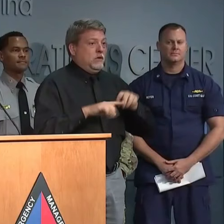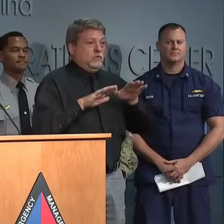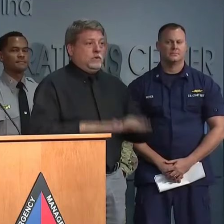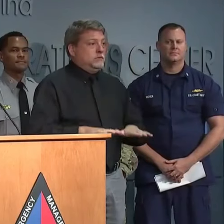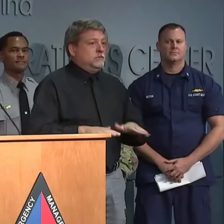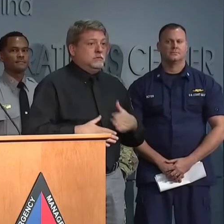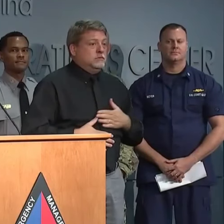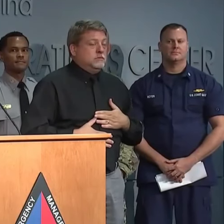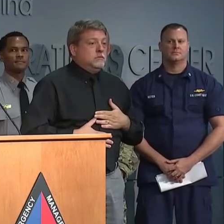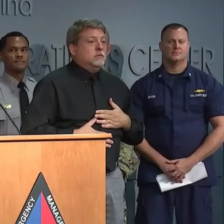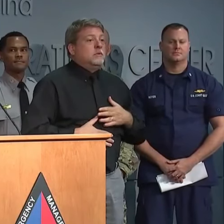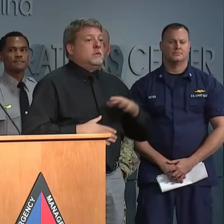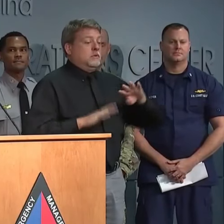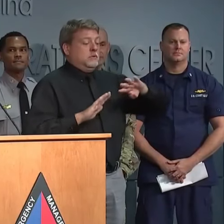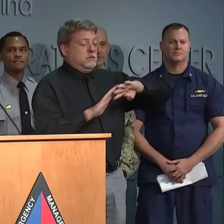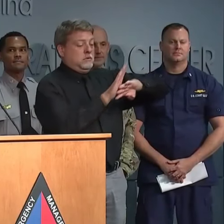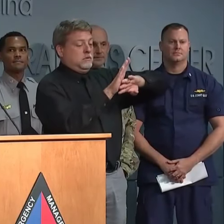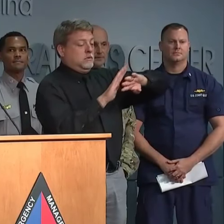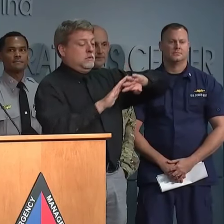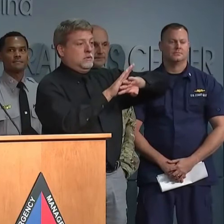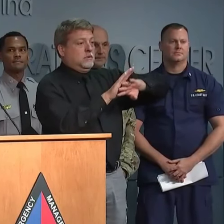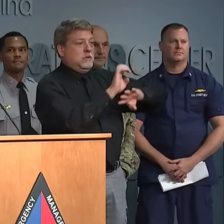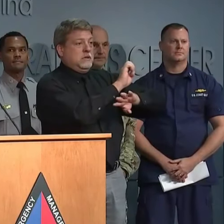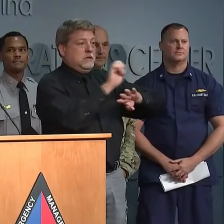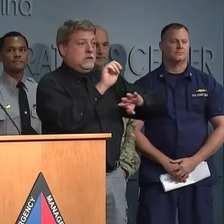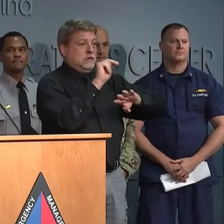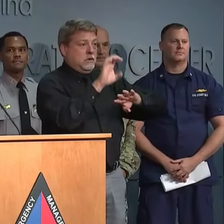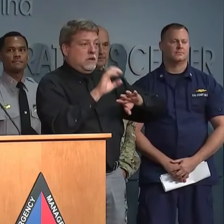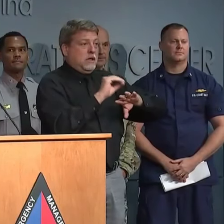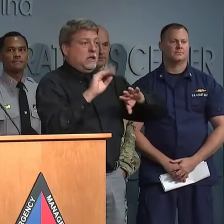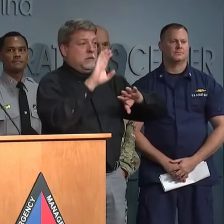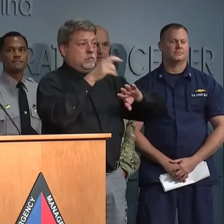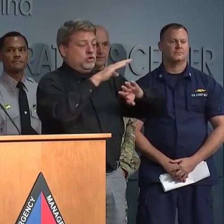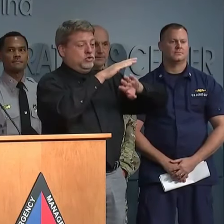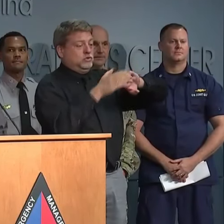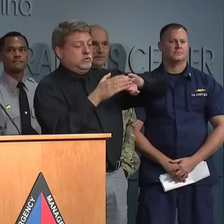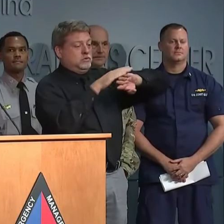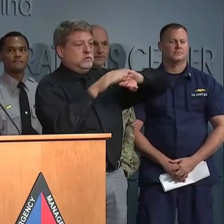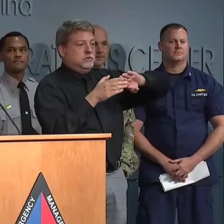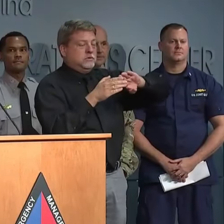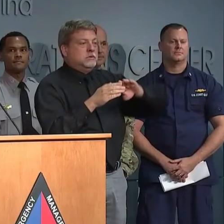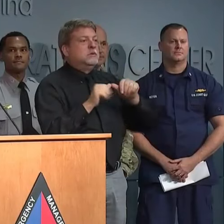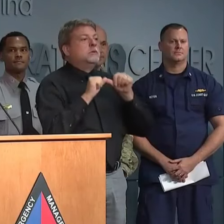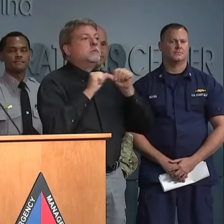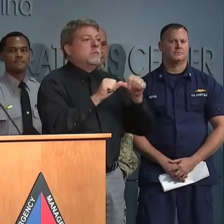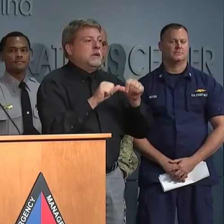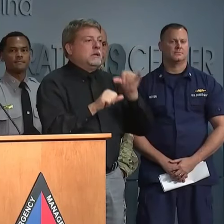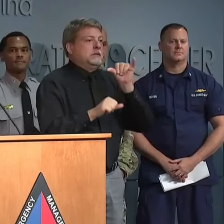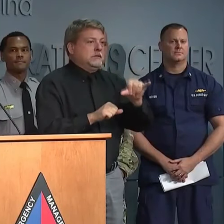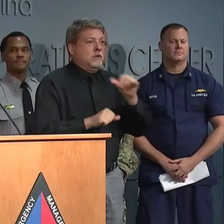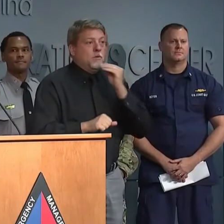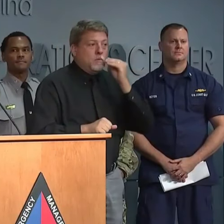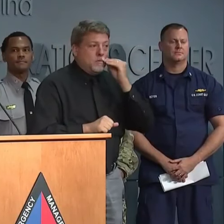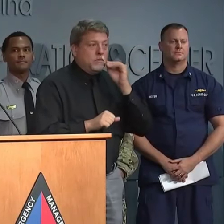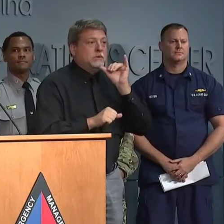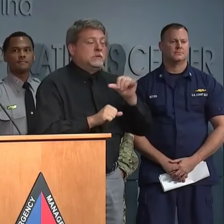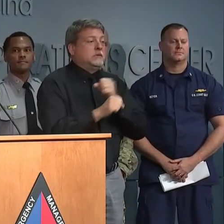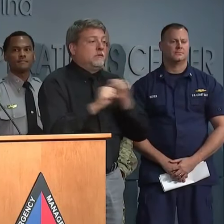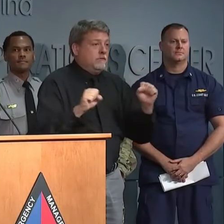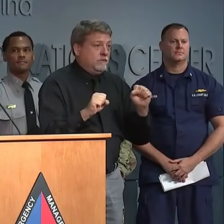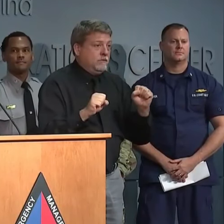northeastern North Carolina continue to shelter in a safe place. Keep off the roads and stay alert.